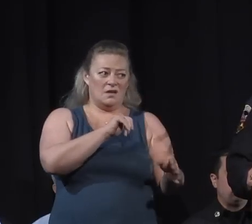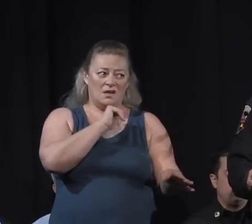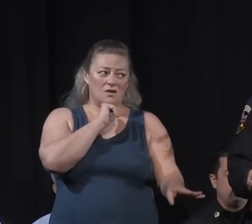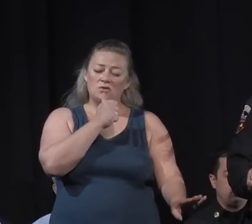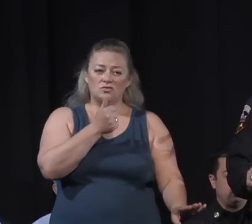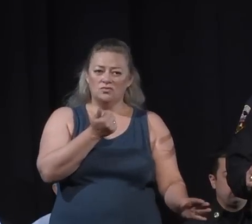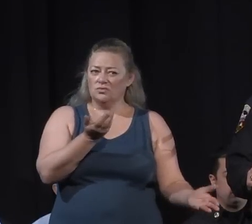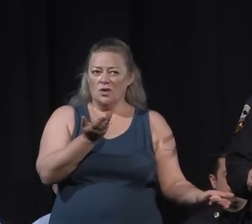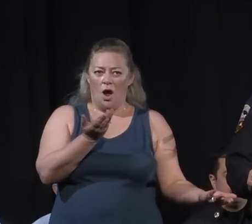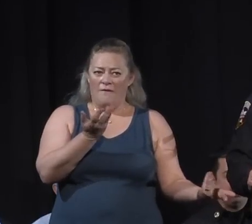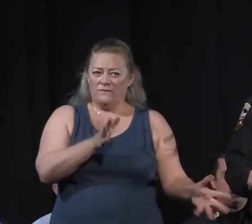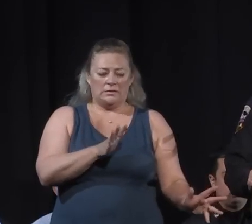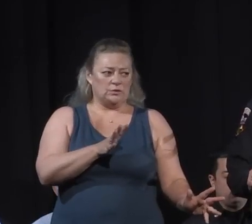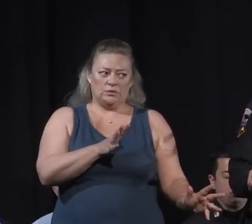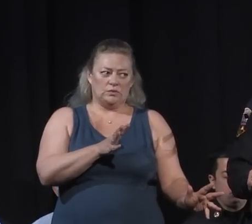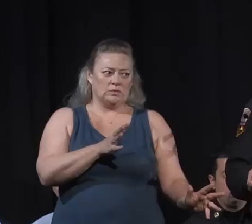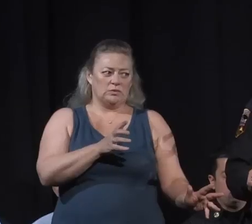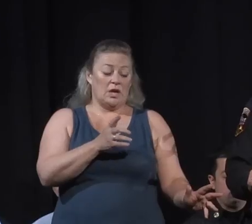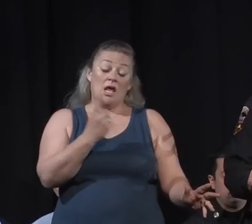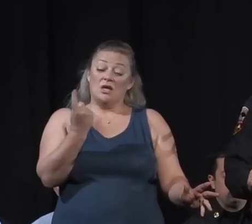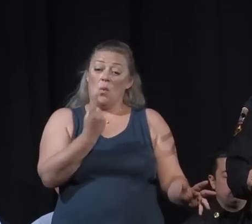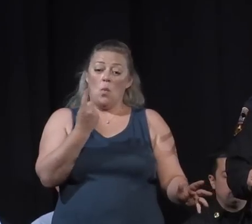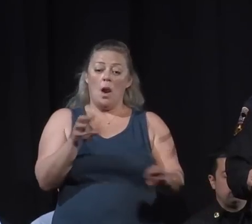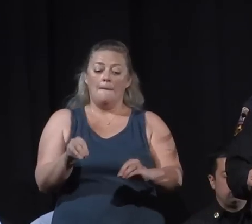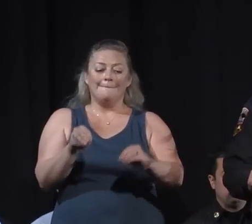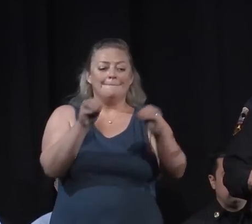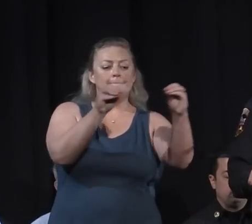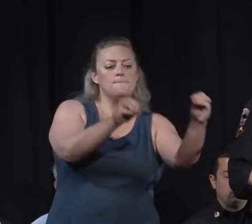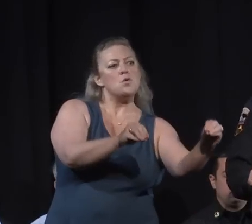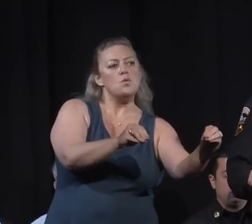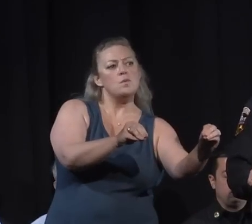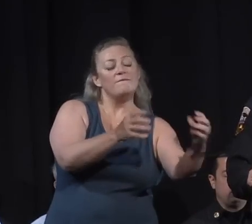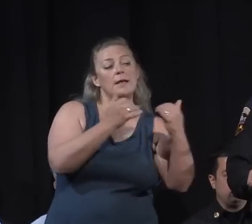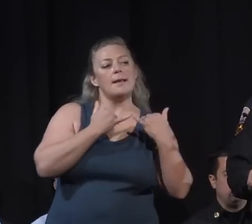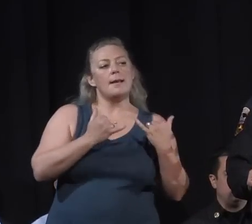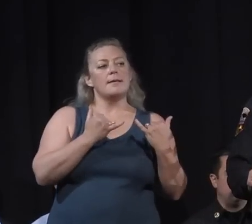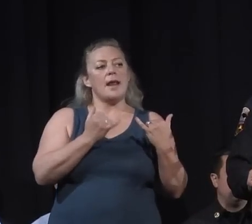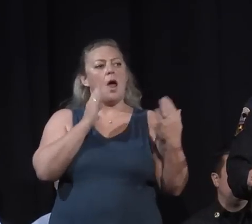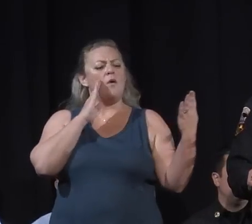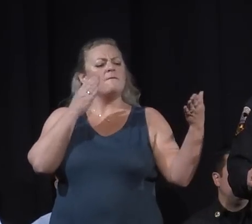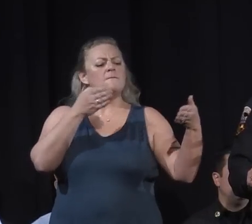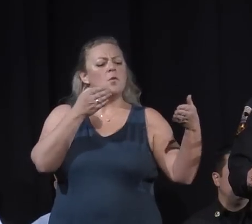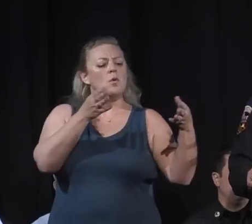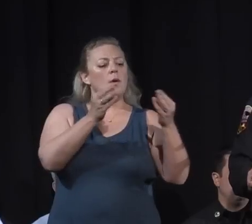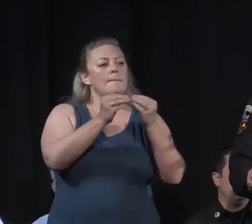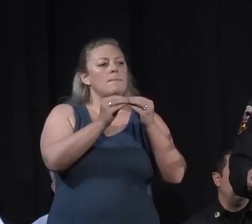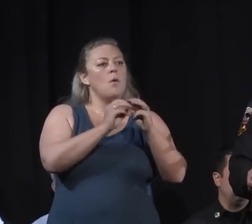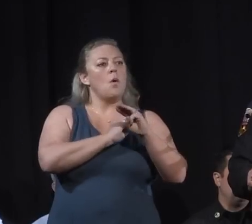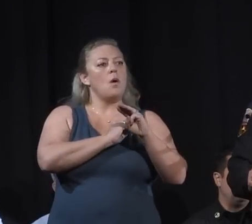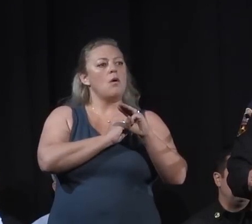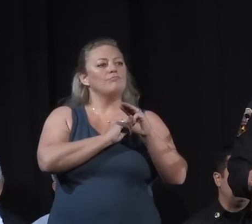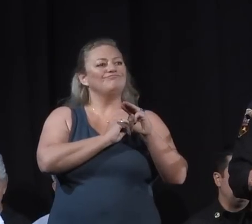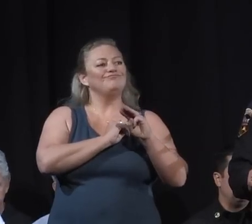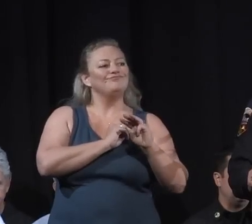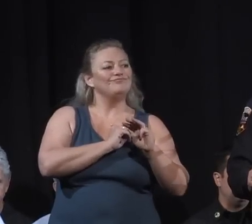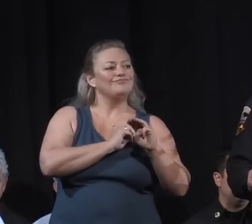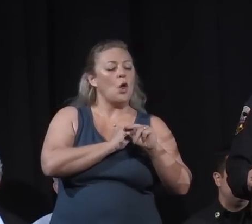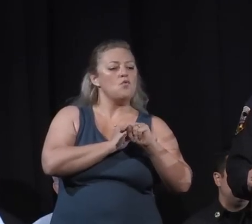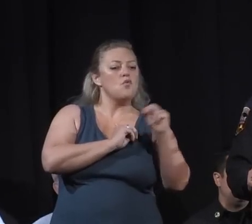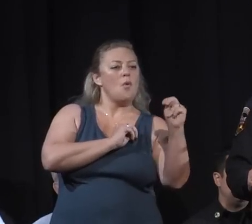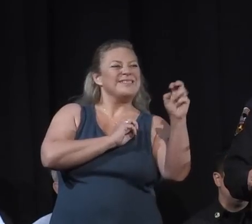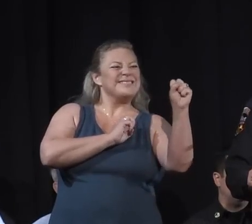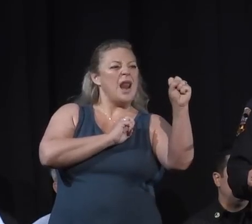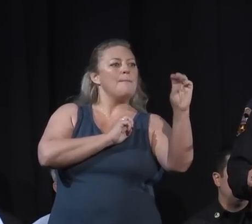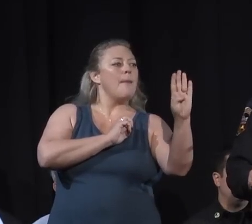moved into another area and now we're focused on the west side of this, more toward the Santa Barbara front. Currently the fire sits at